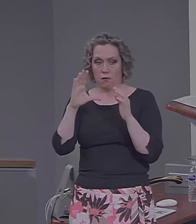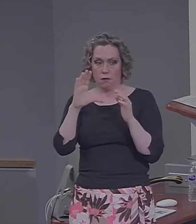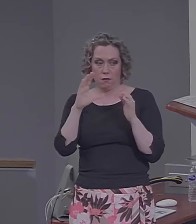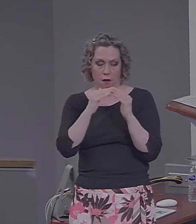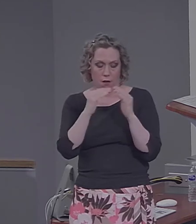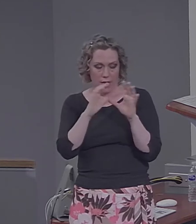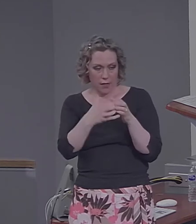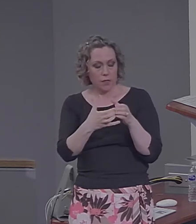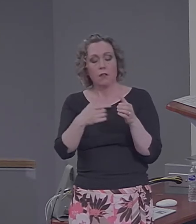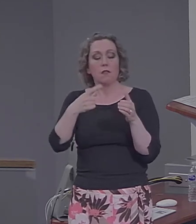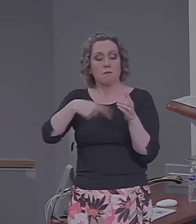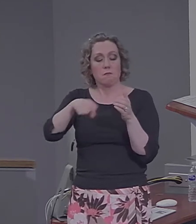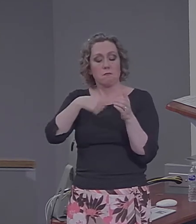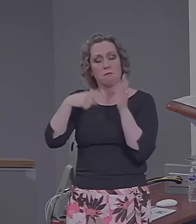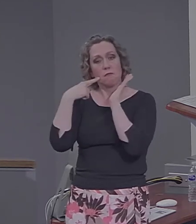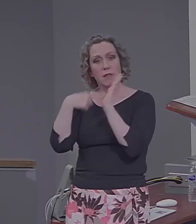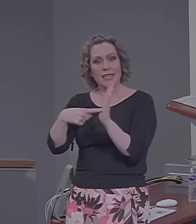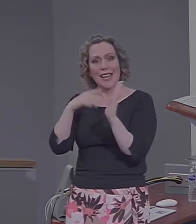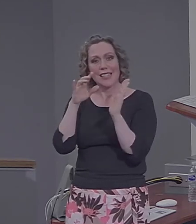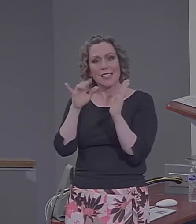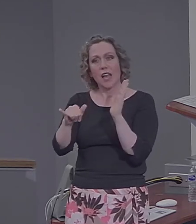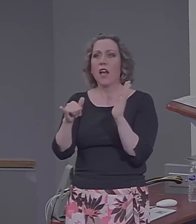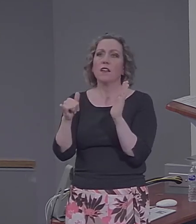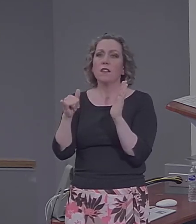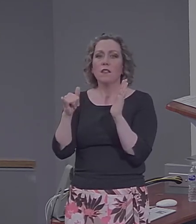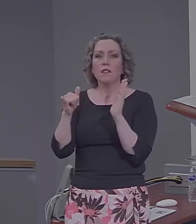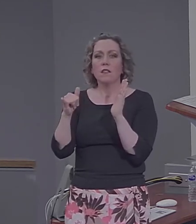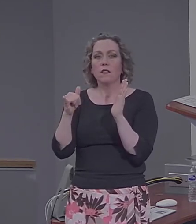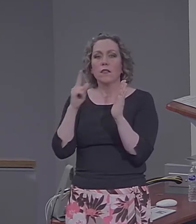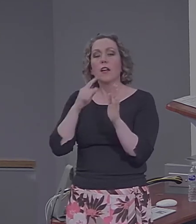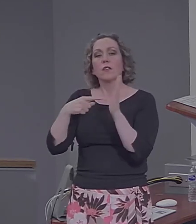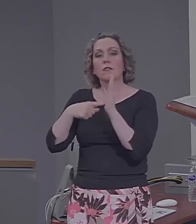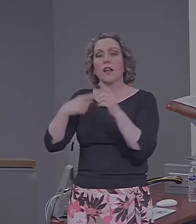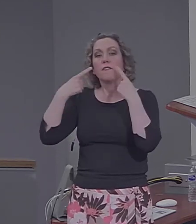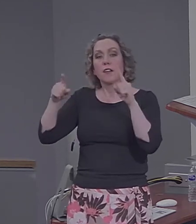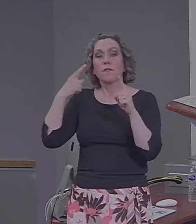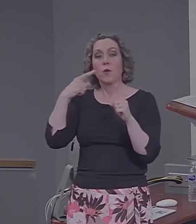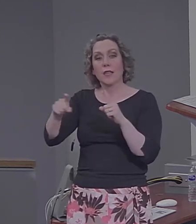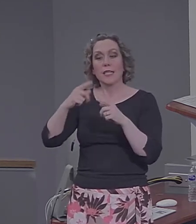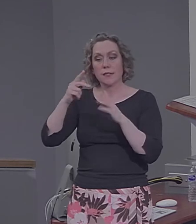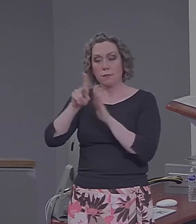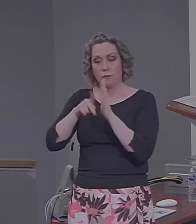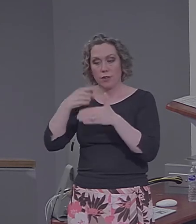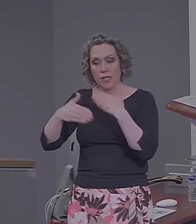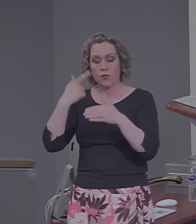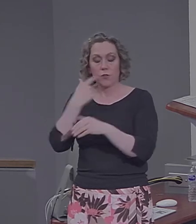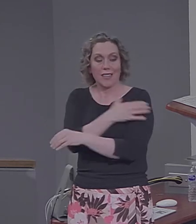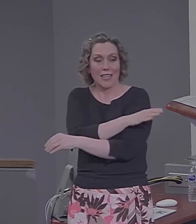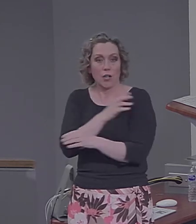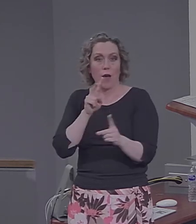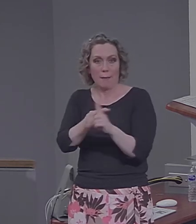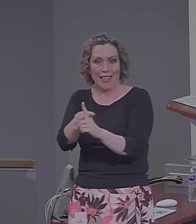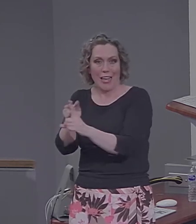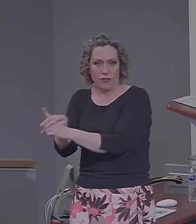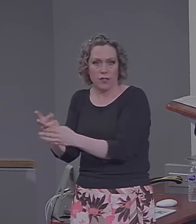there's demonstrated effectiveness for these procedures with clinical applications. So that makes us